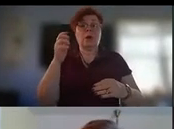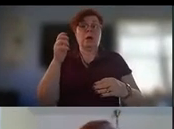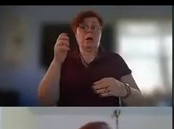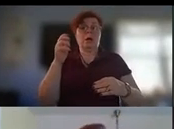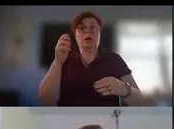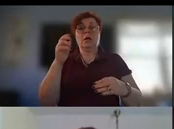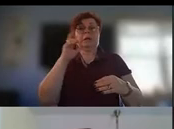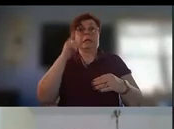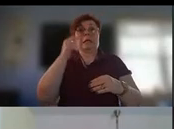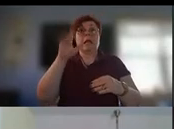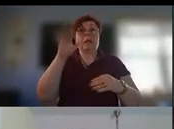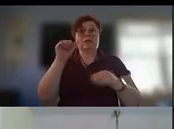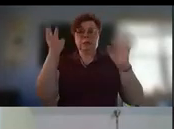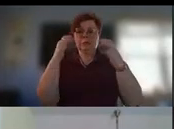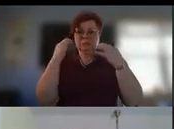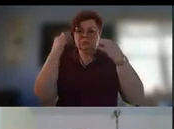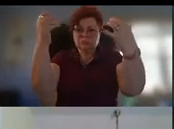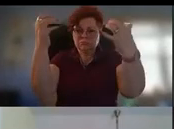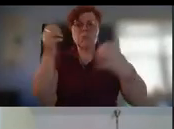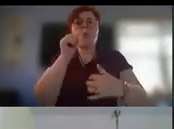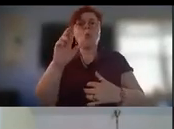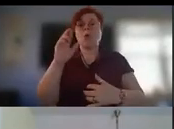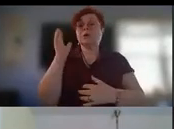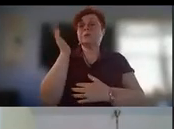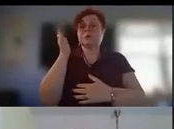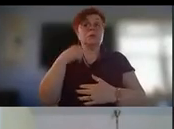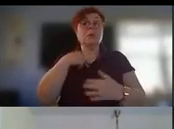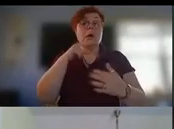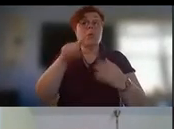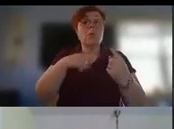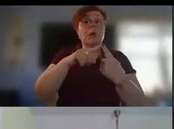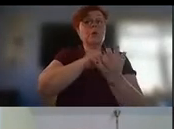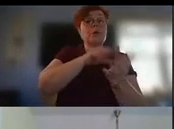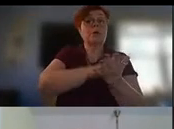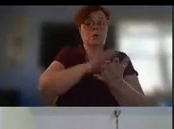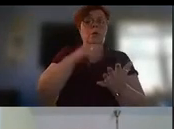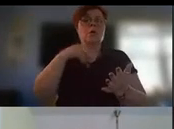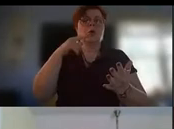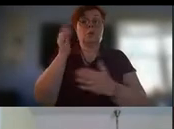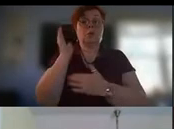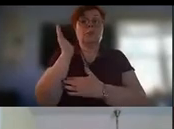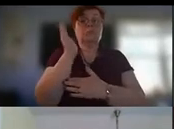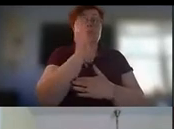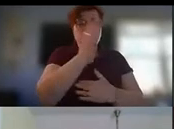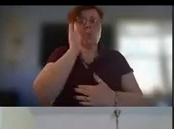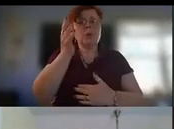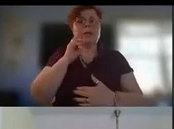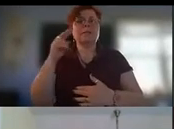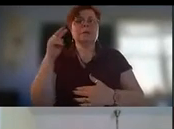gallery uh for the recording i will be switching to the speaker view um and i believe that's it